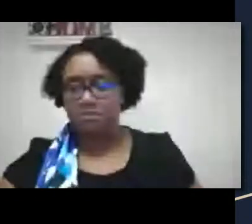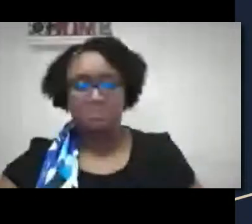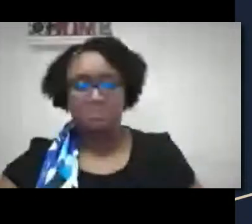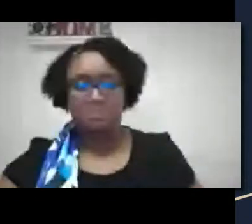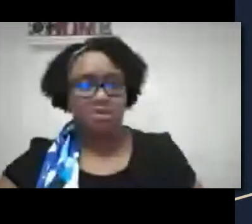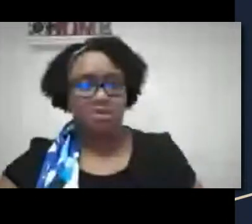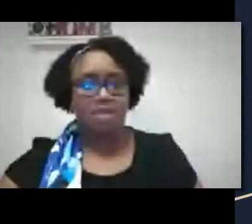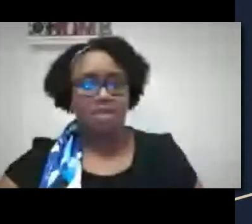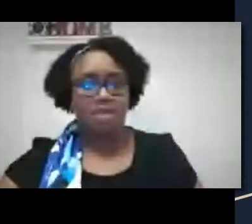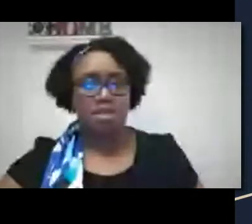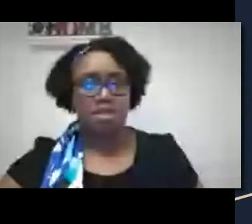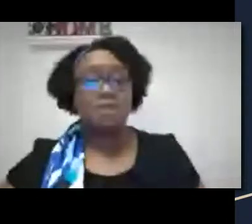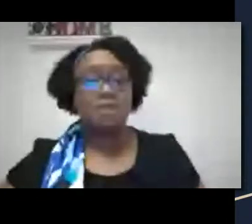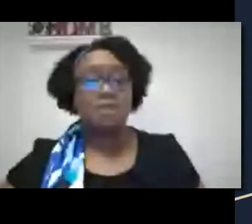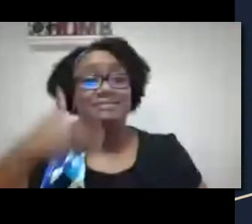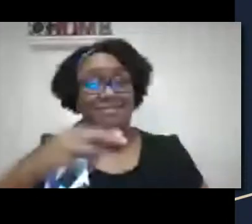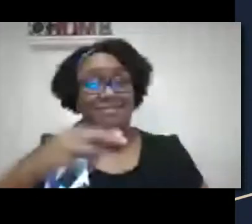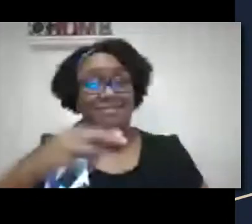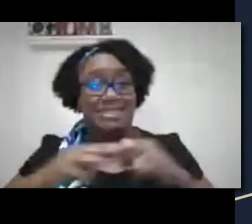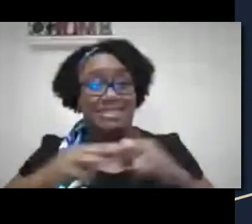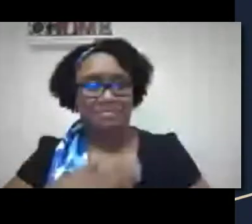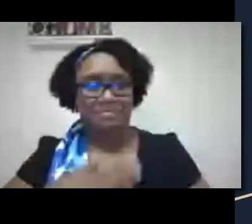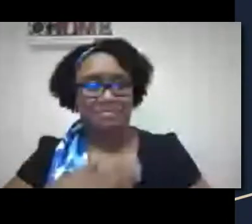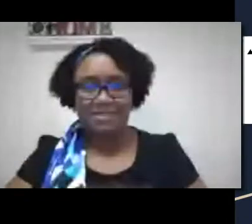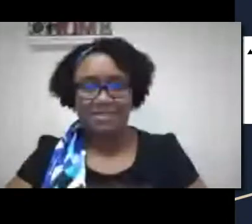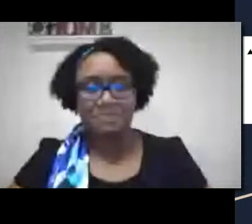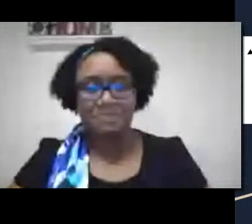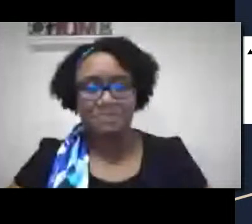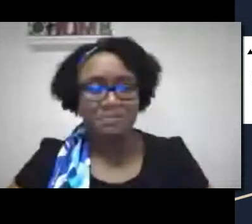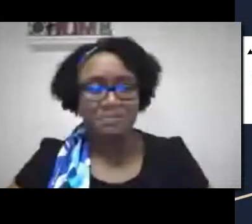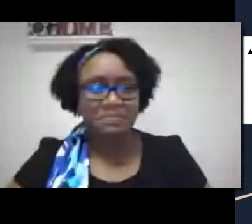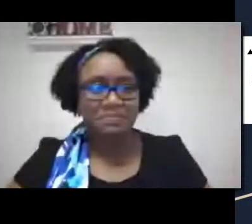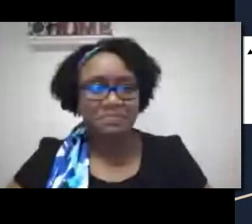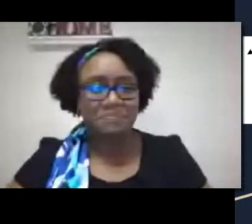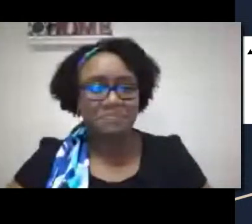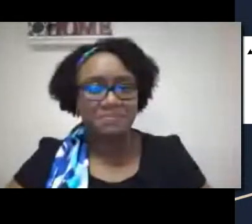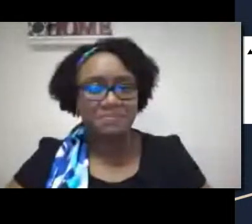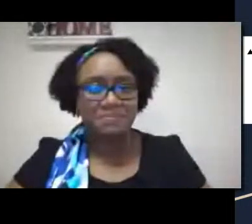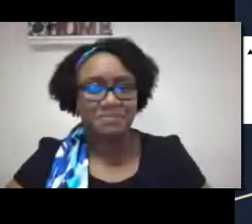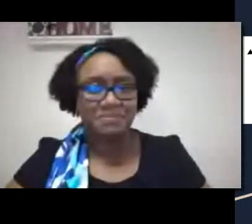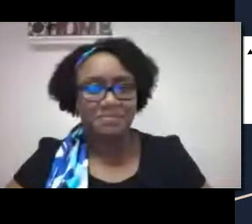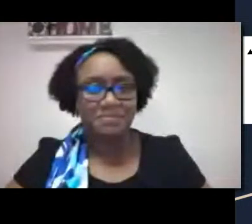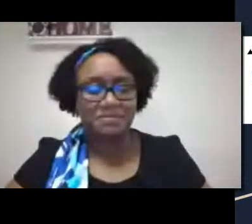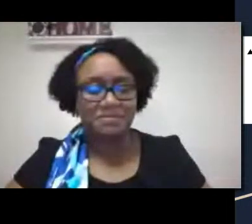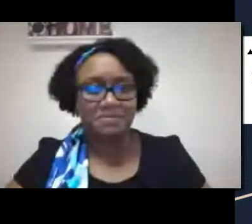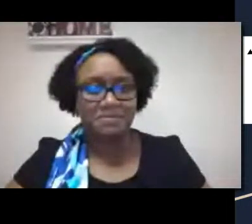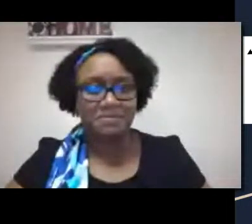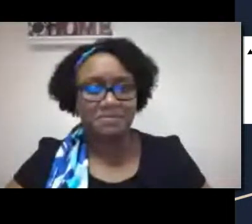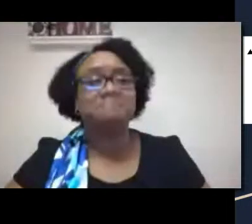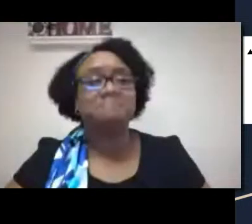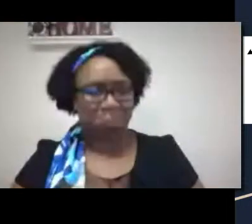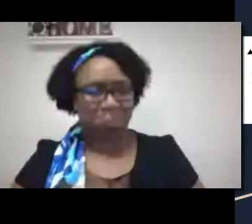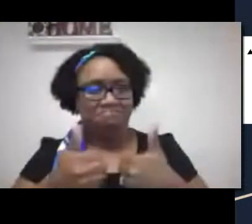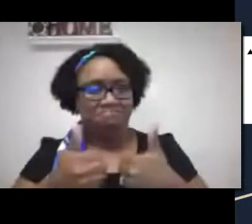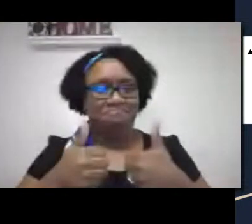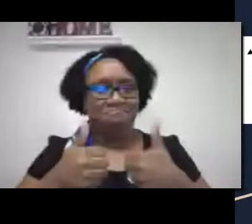We want cautious on how we that information. Okay, next slide, please.